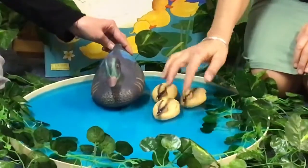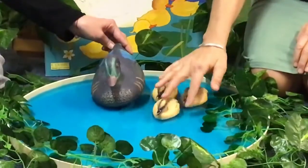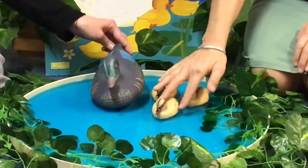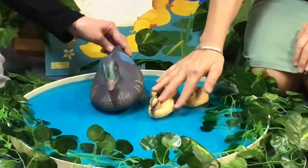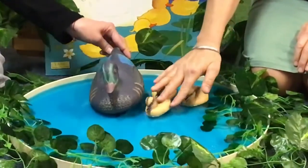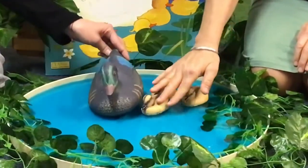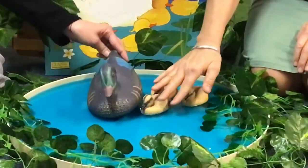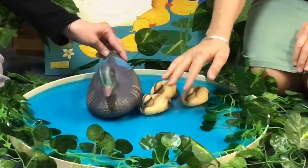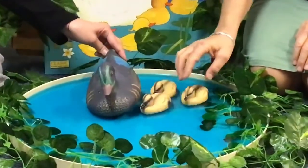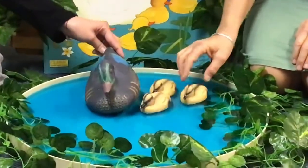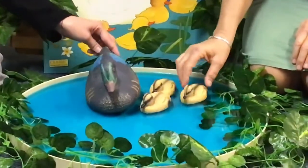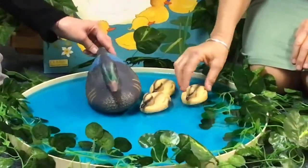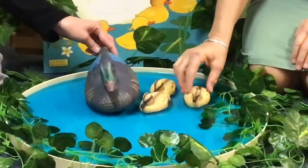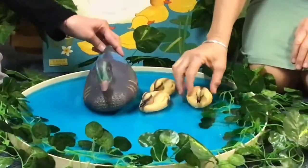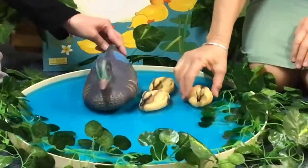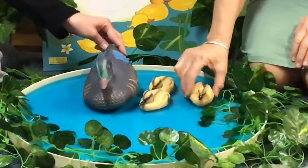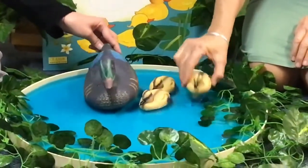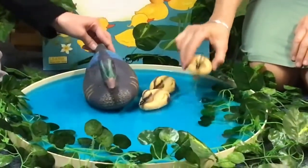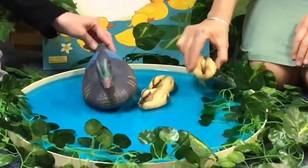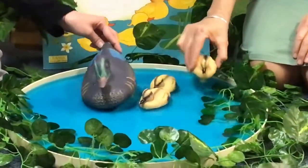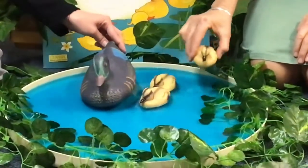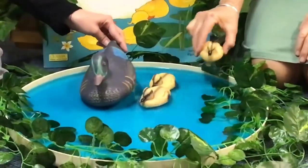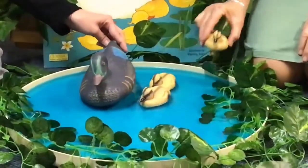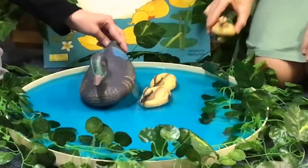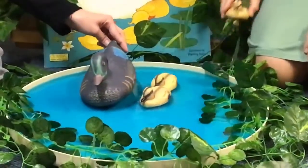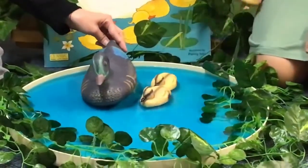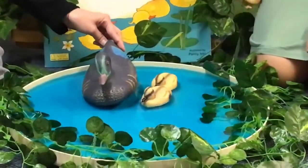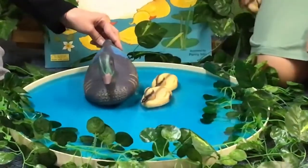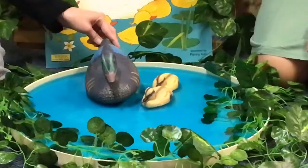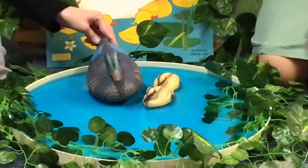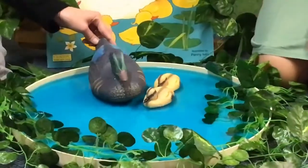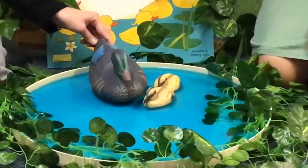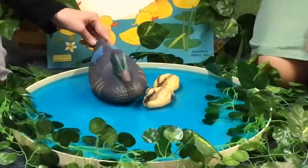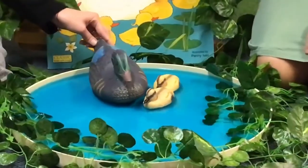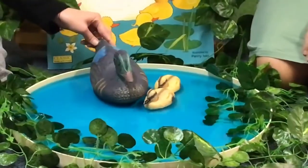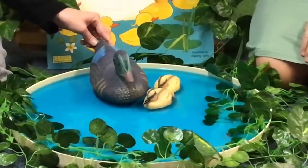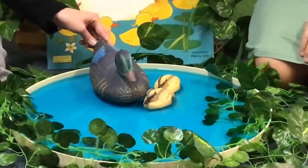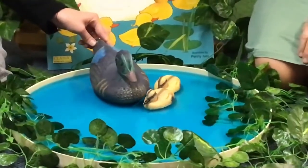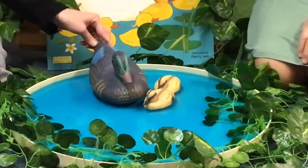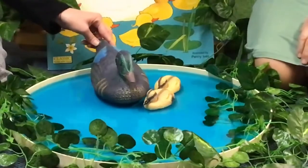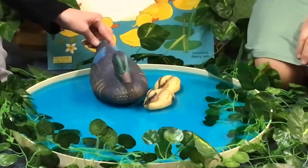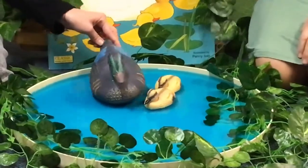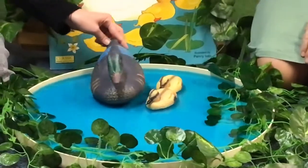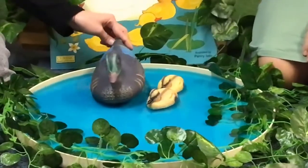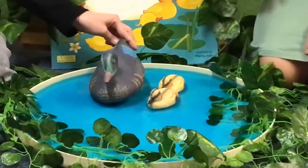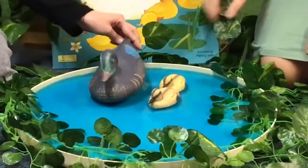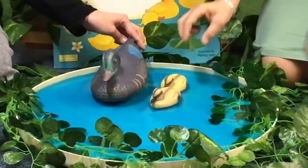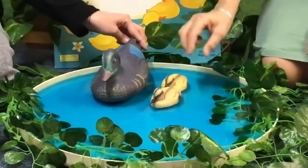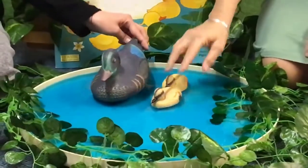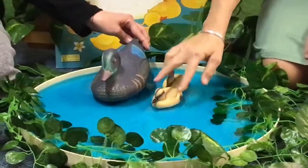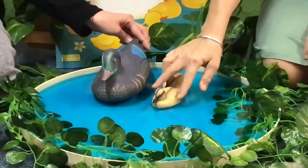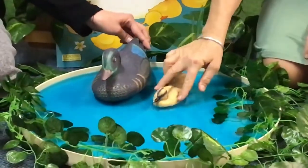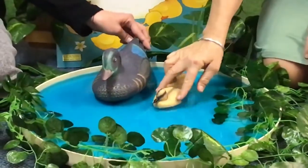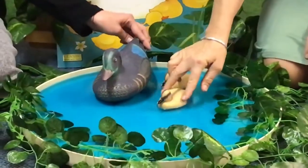Mother duck said quack, quack, quack, quack, but only two little ducks came back.